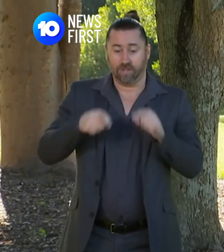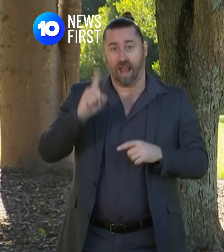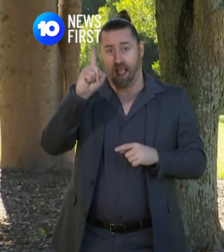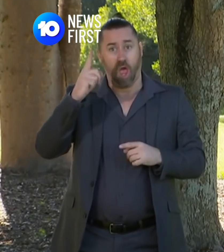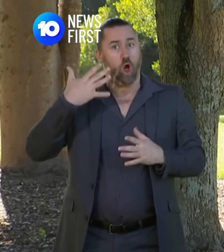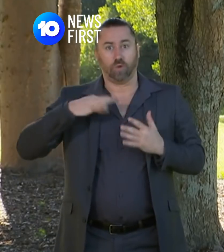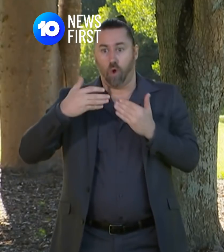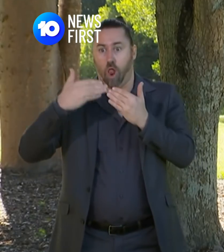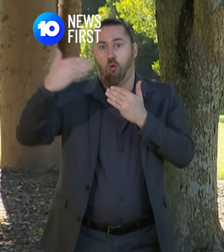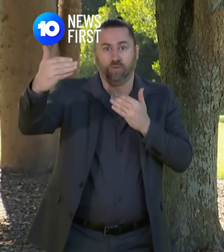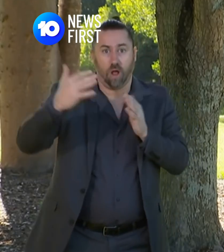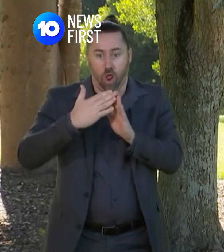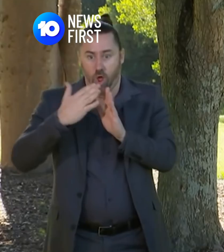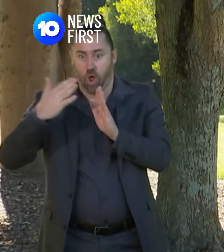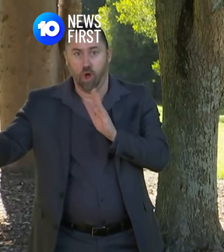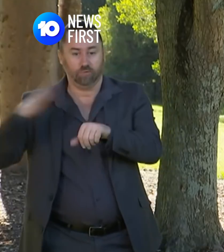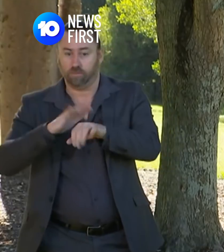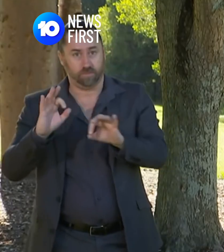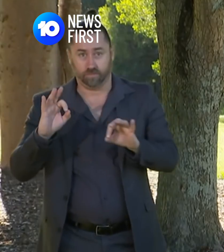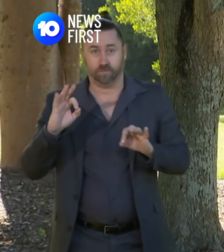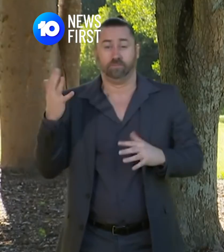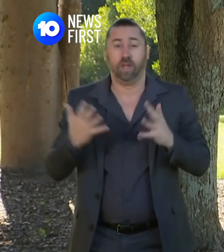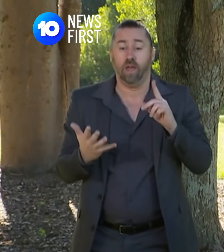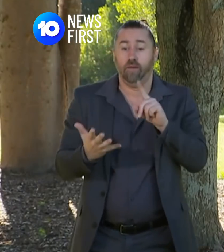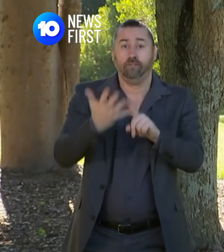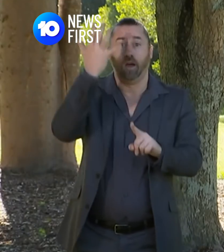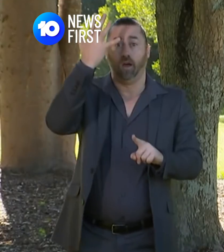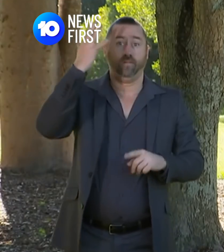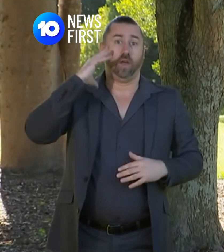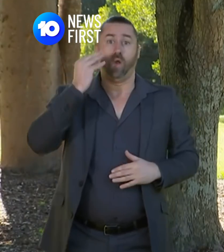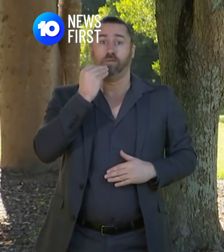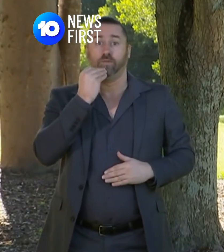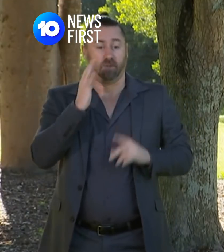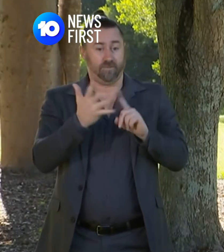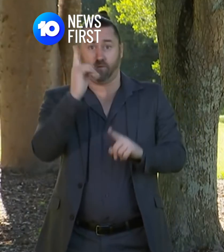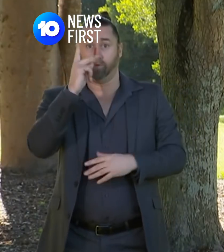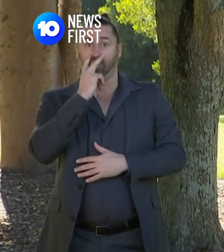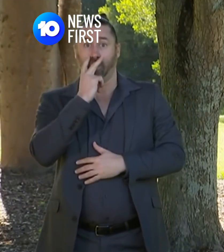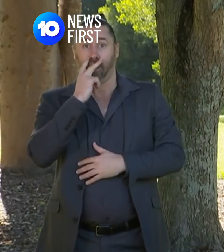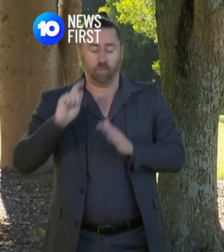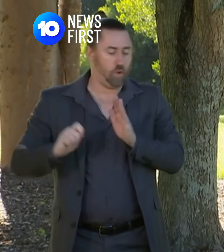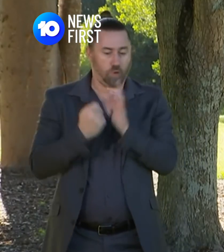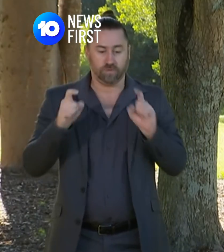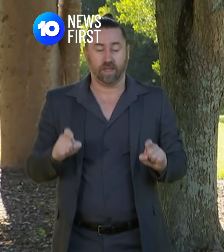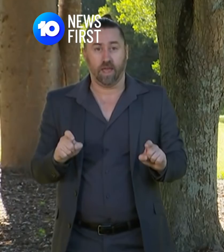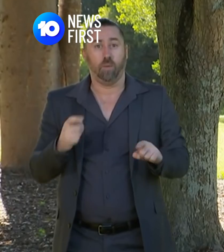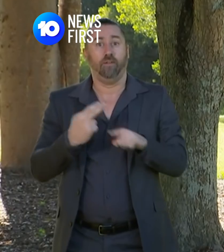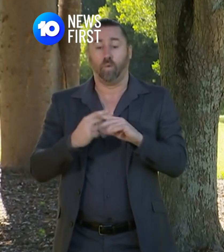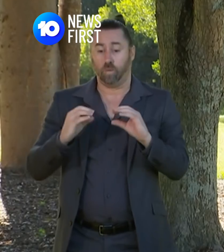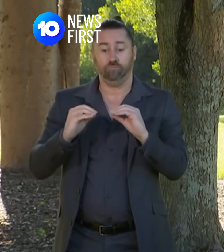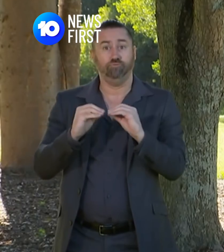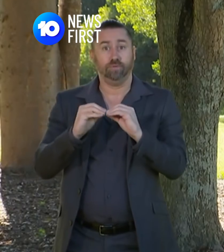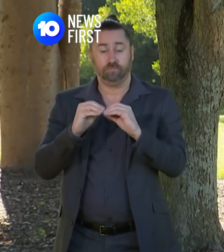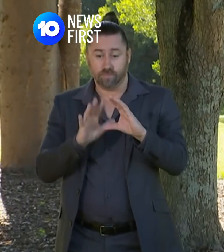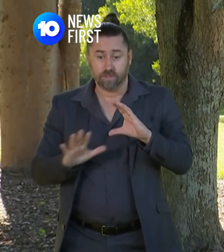lockdown and that lockdown will commence at 5pm this afternoon. That lockdown will be for Greater Brisbane which